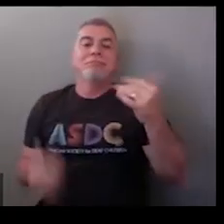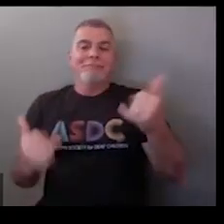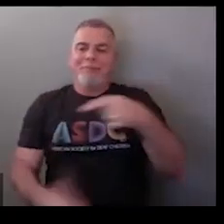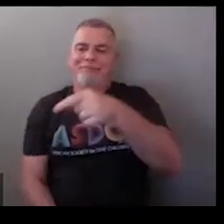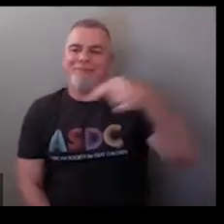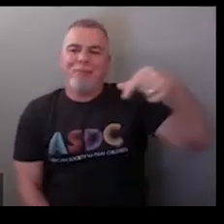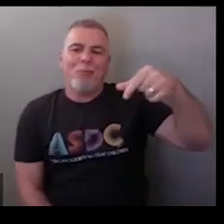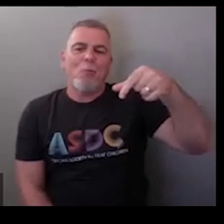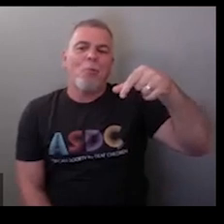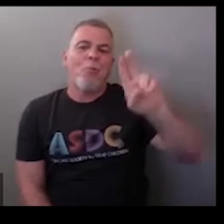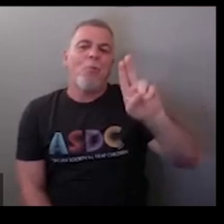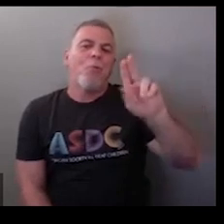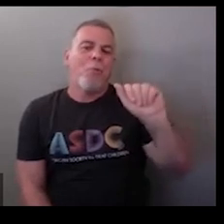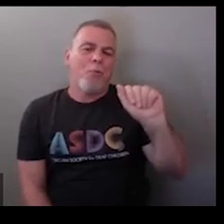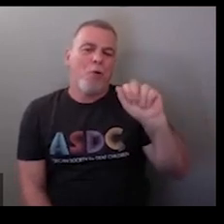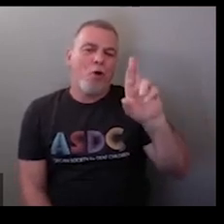now